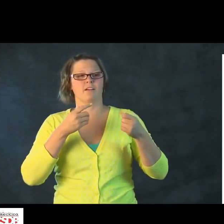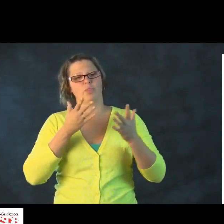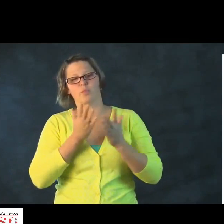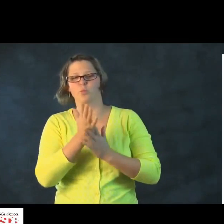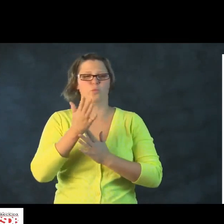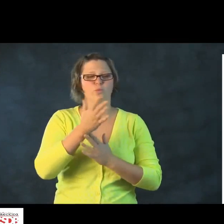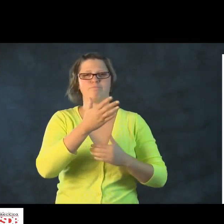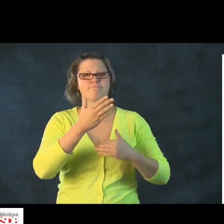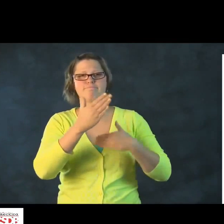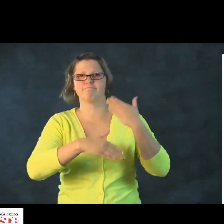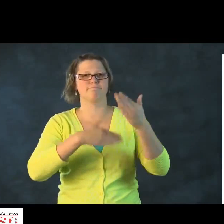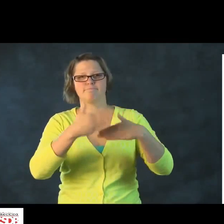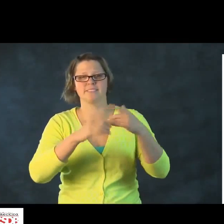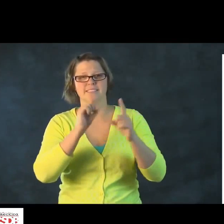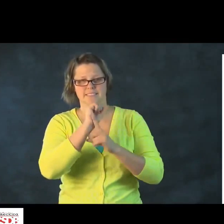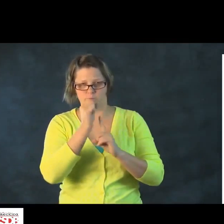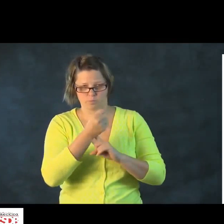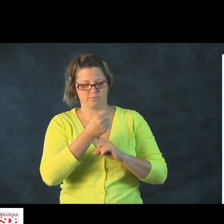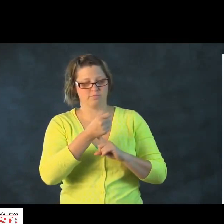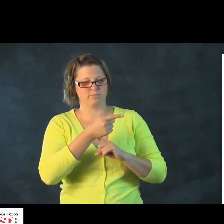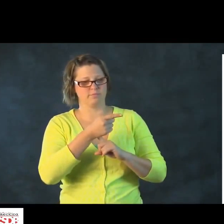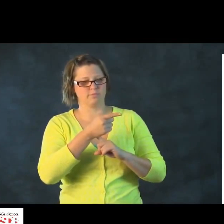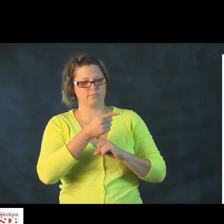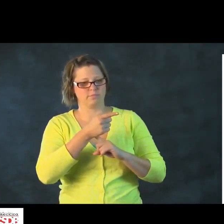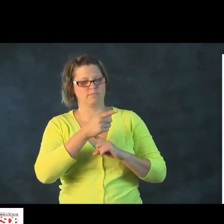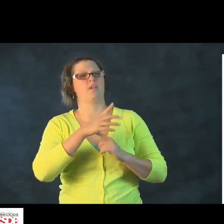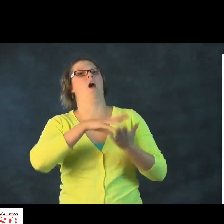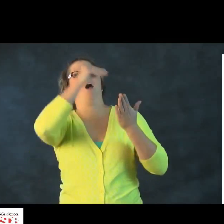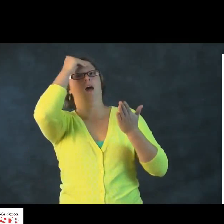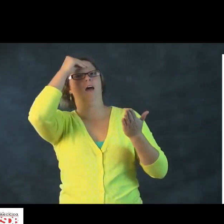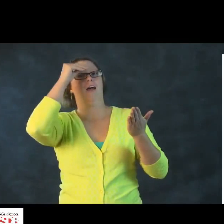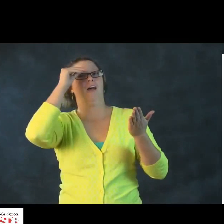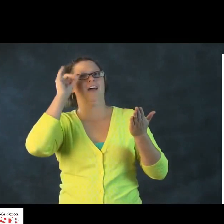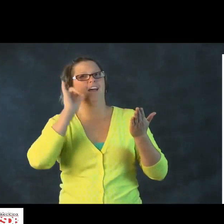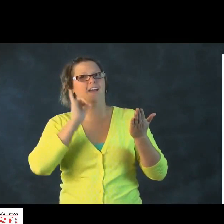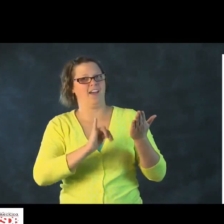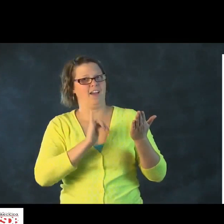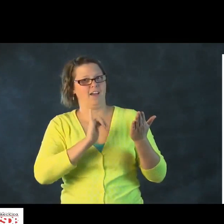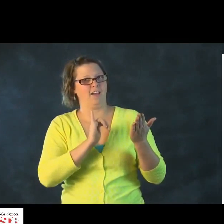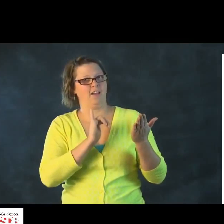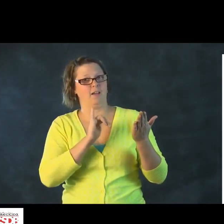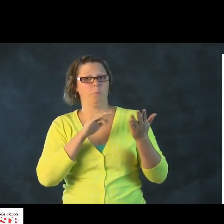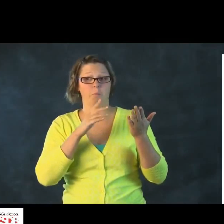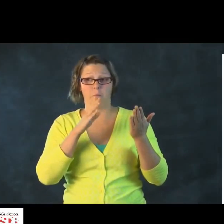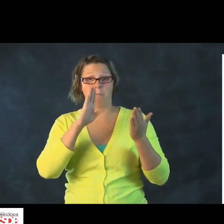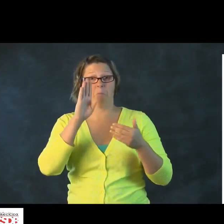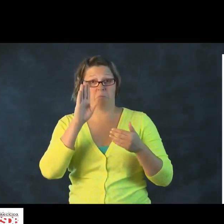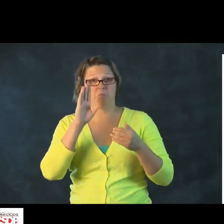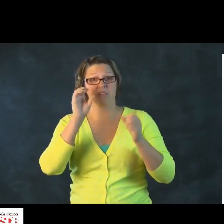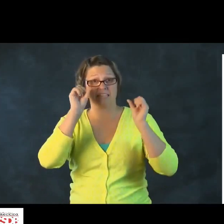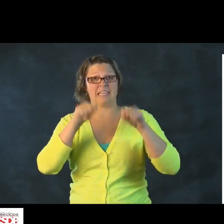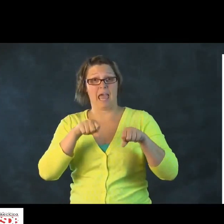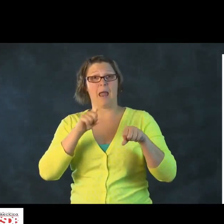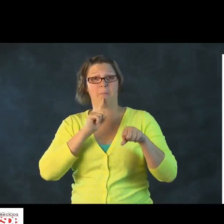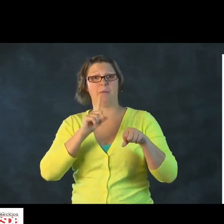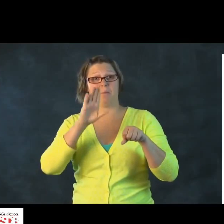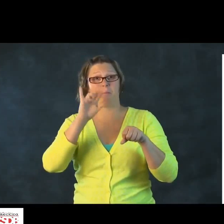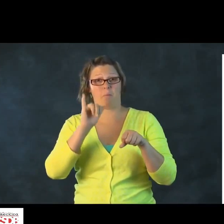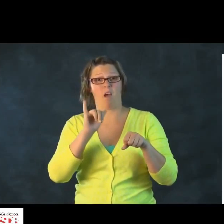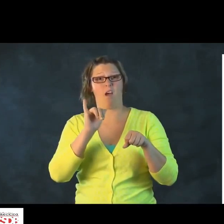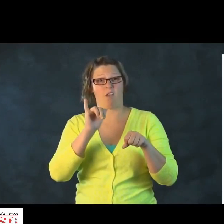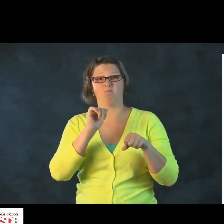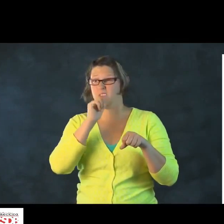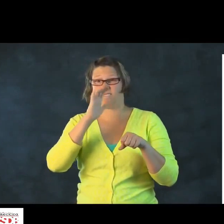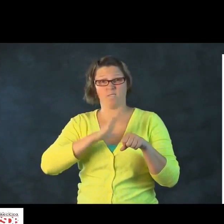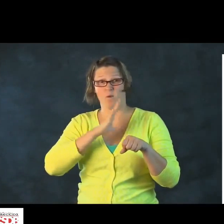Children are surrounded by people. They can be in any given situation. And in that situation, they learn incidentally.